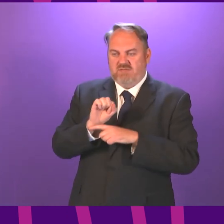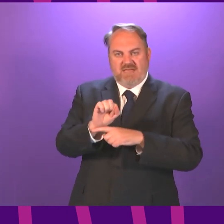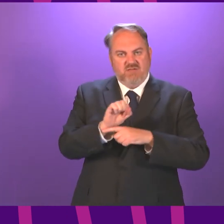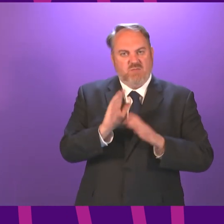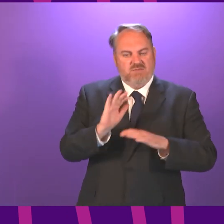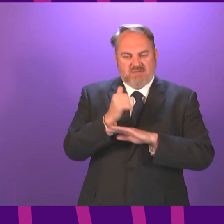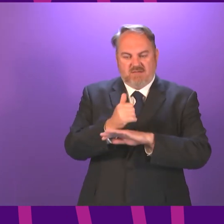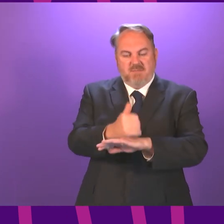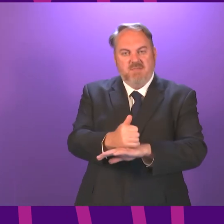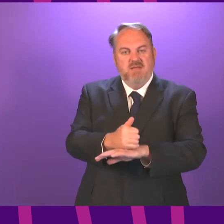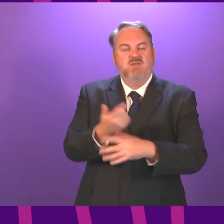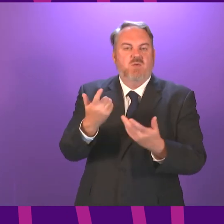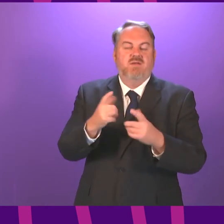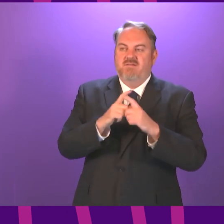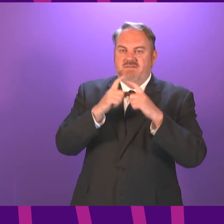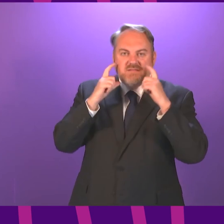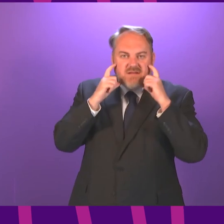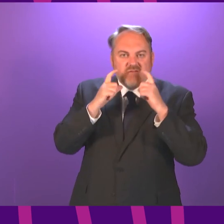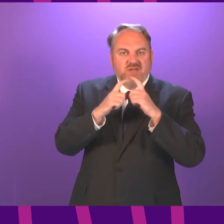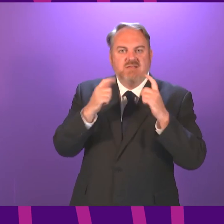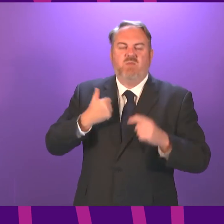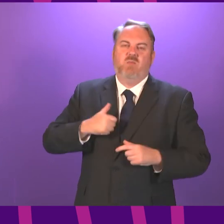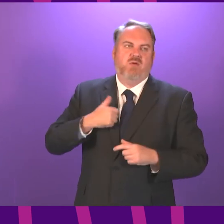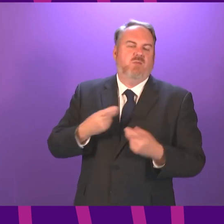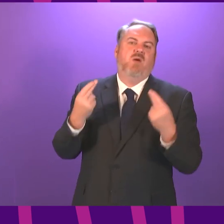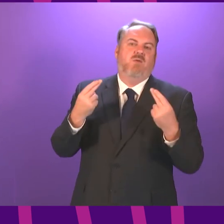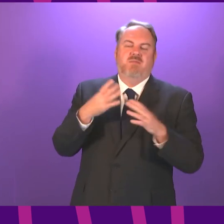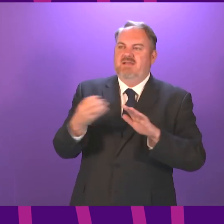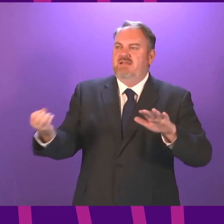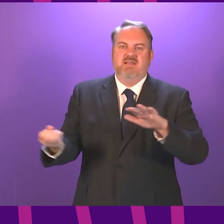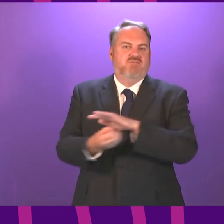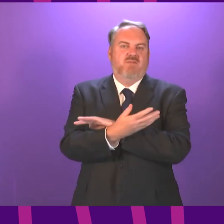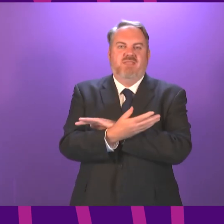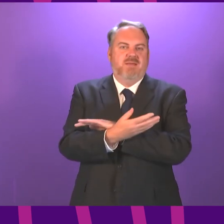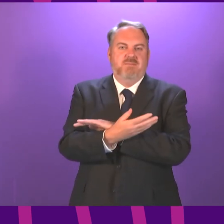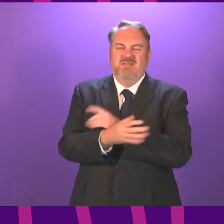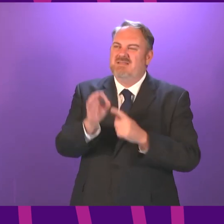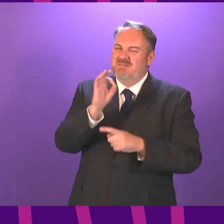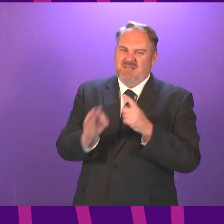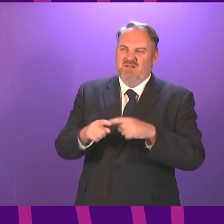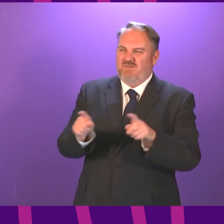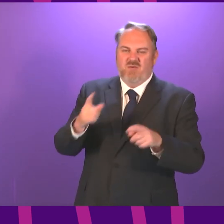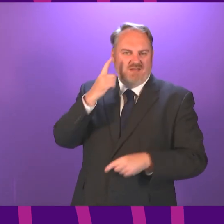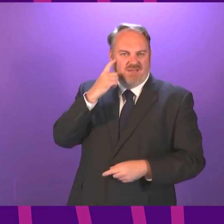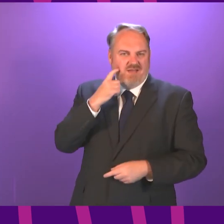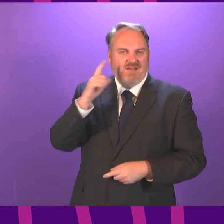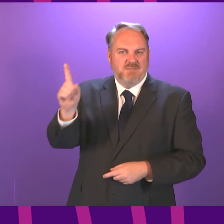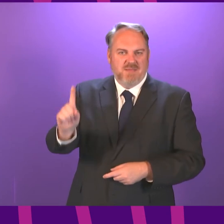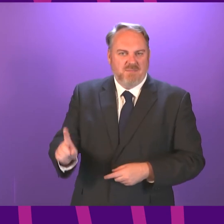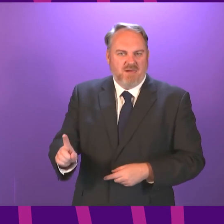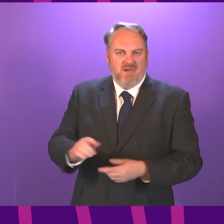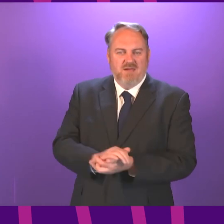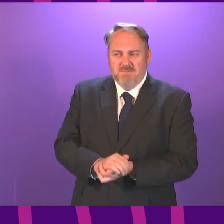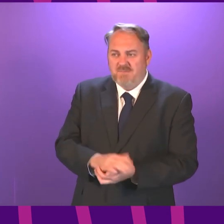see mitigations like face coverings no longer be necessary and that is particularly true when we are talking about young people in school but right now